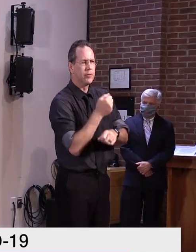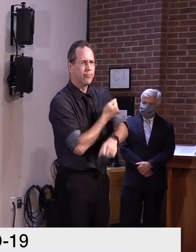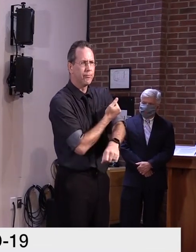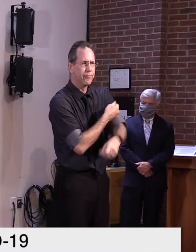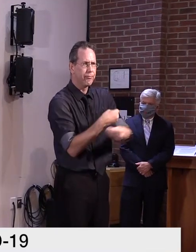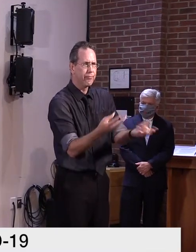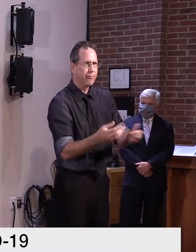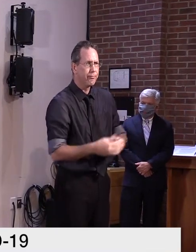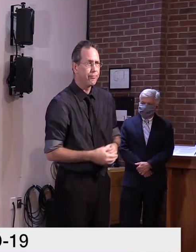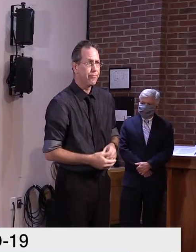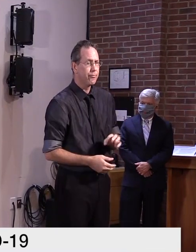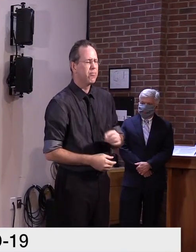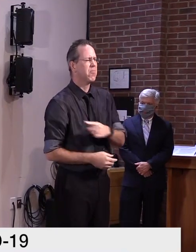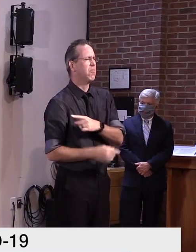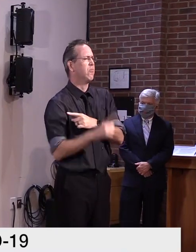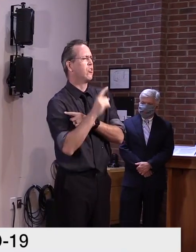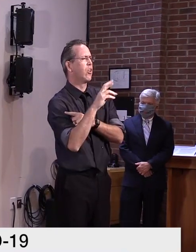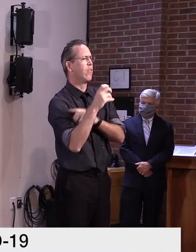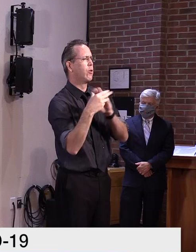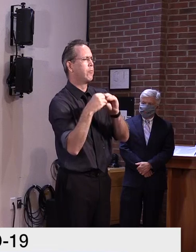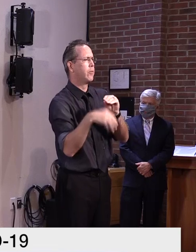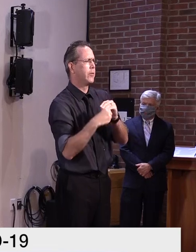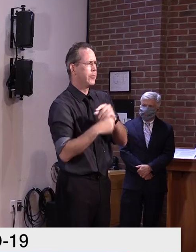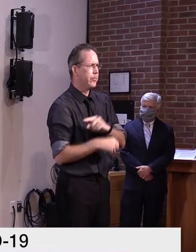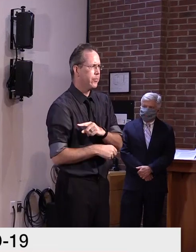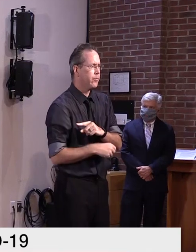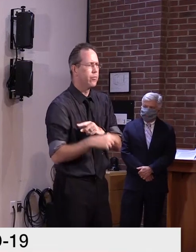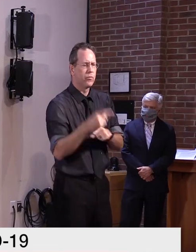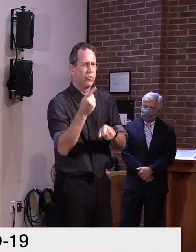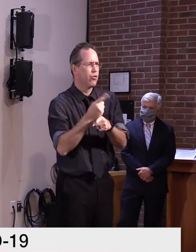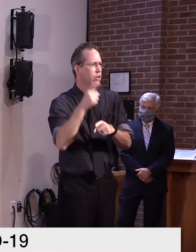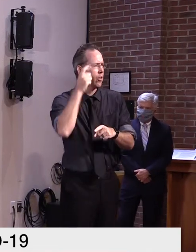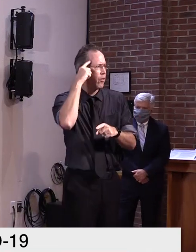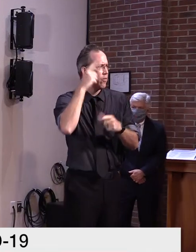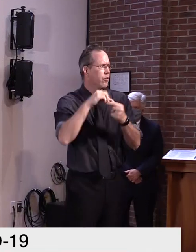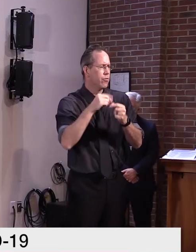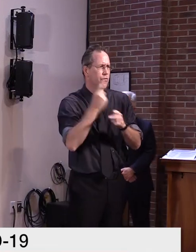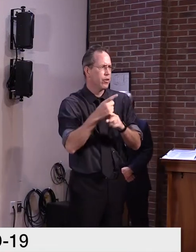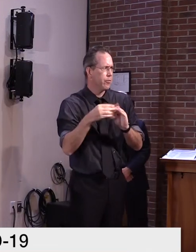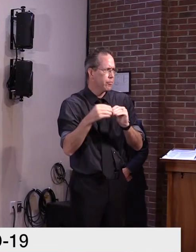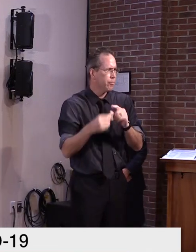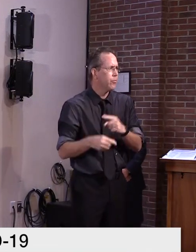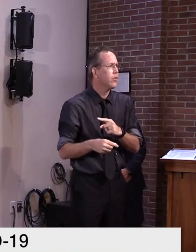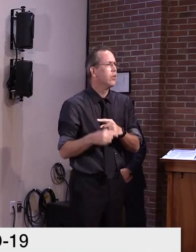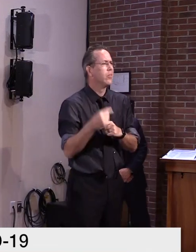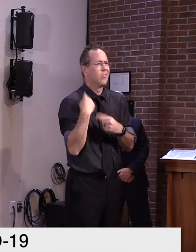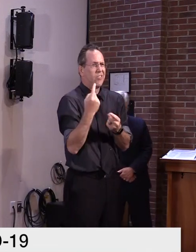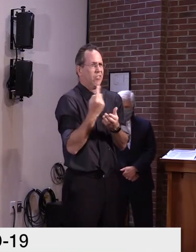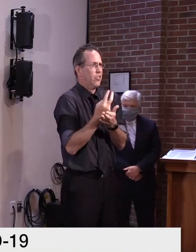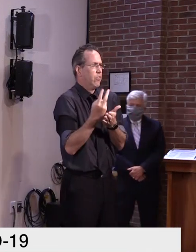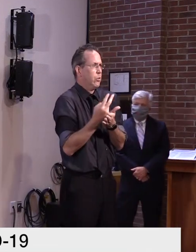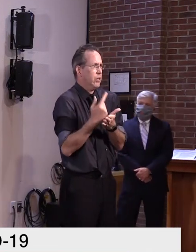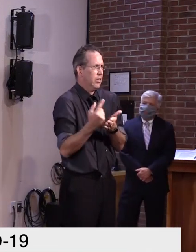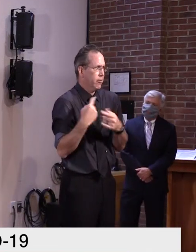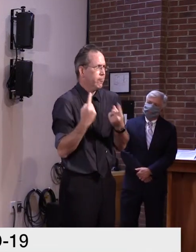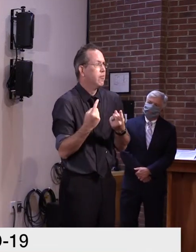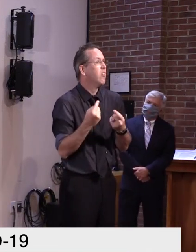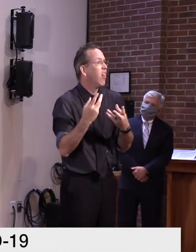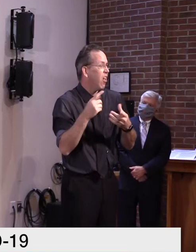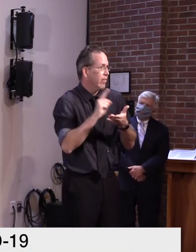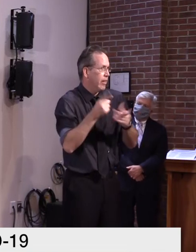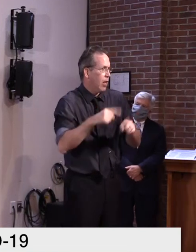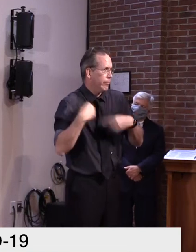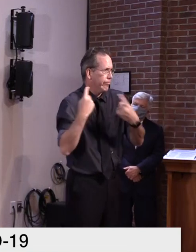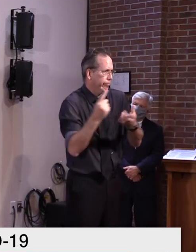Thank you, Governor. Yeah, we've been meeting on this for weeks. There are abundant aspects of this that need to be ironed out in terms of